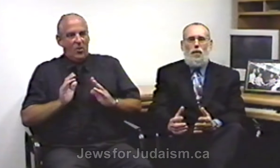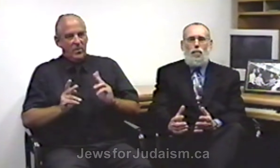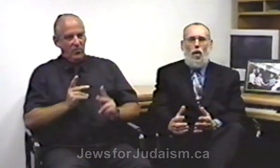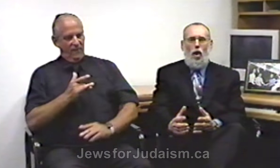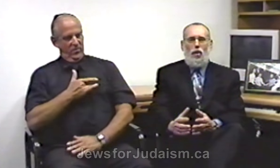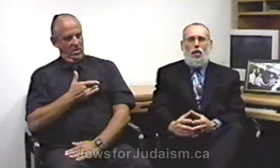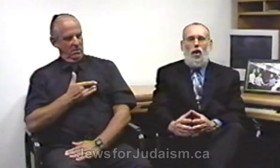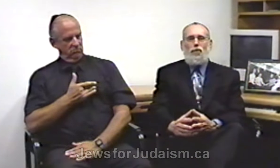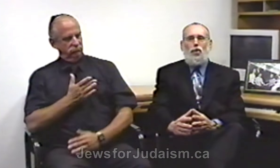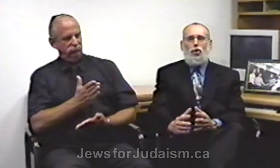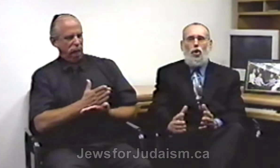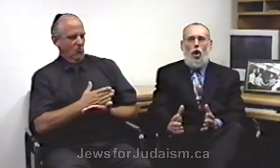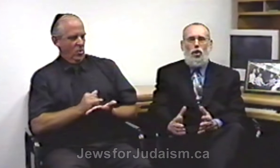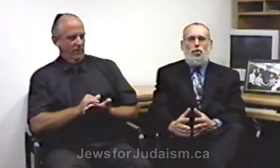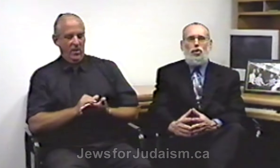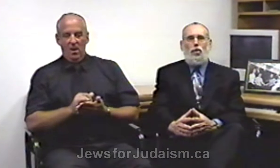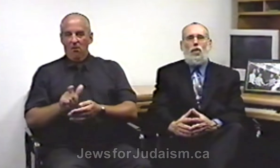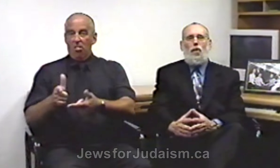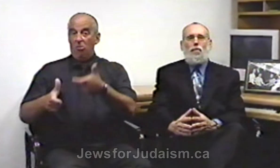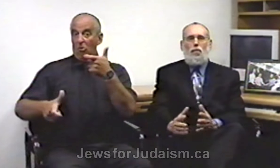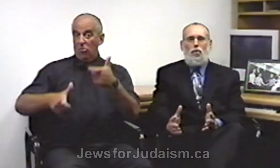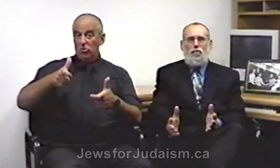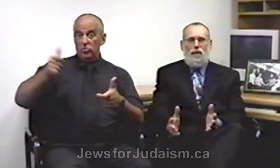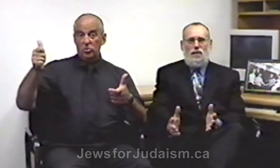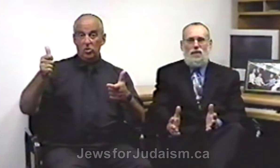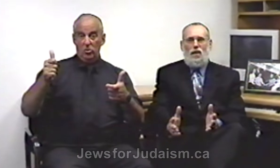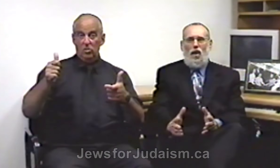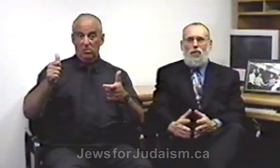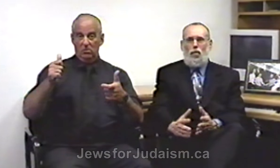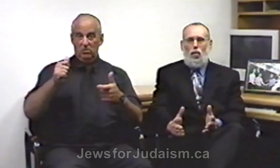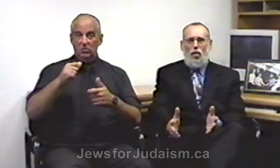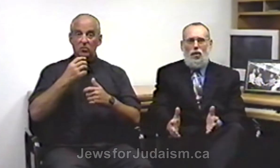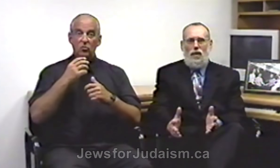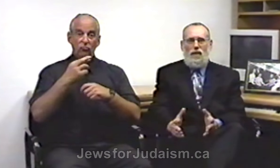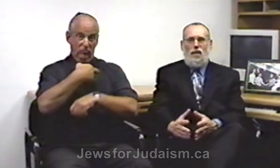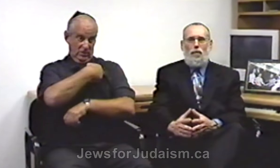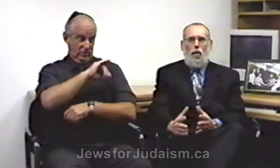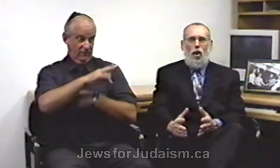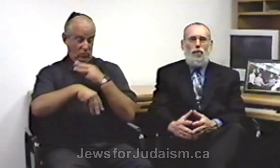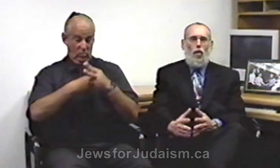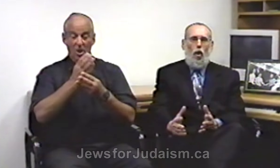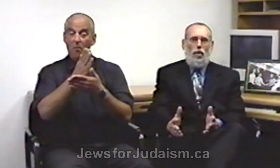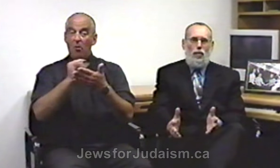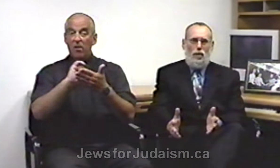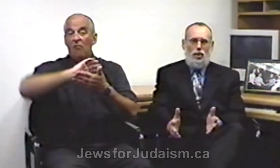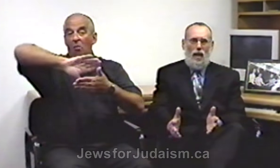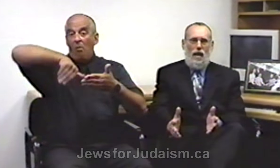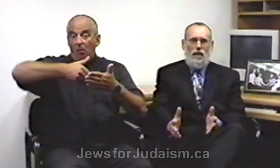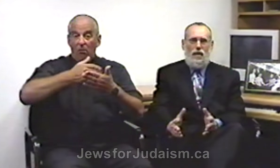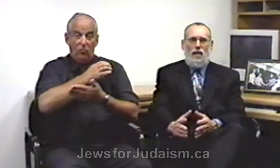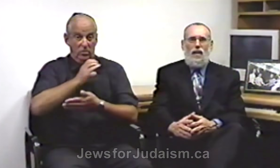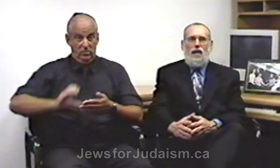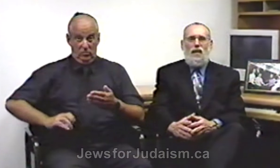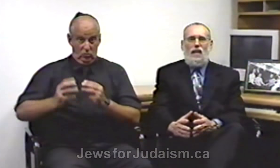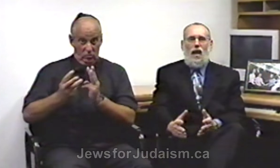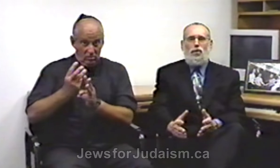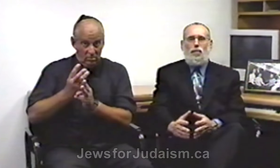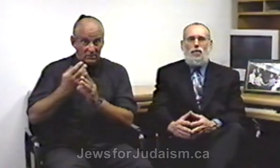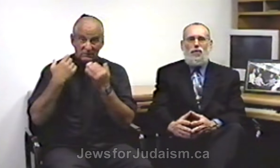they're part of the larger movements of the world, that they're part of all of Christianity. It allows them to